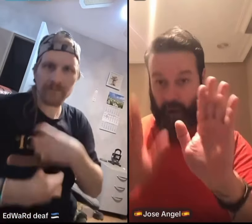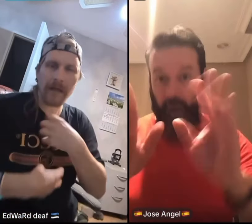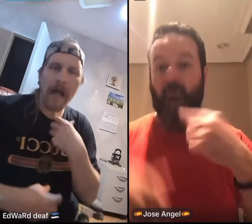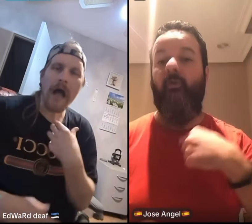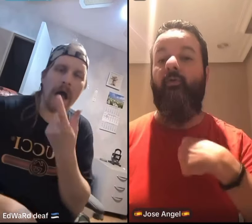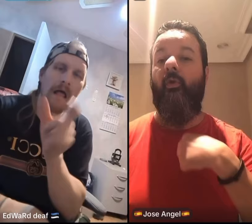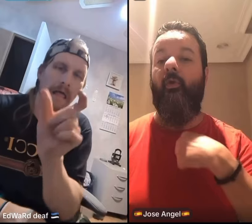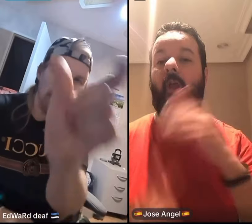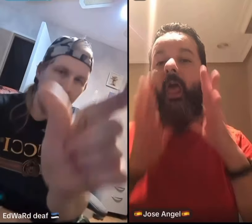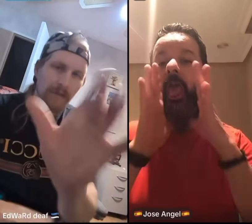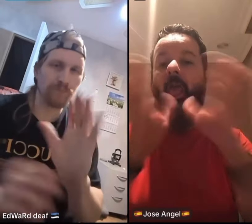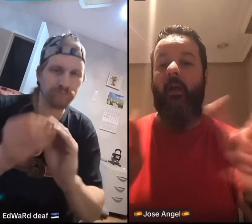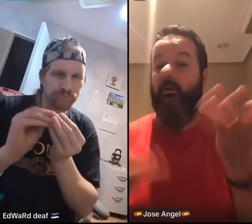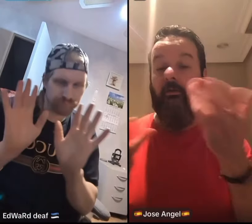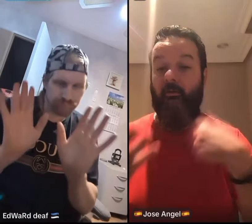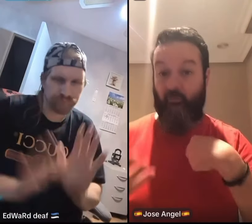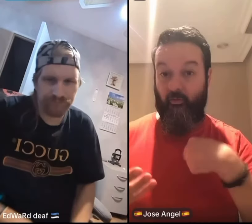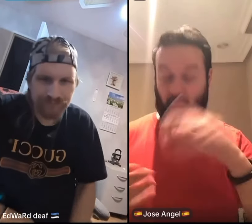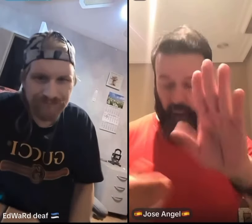Yeah.